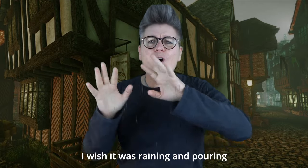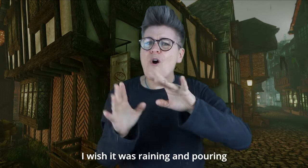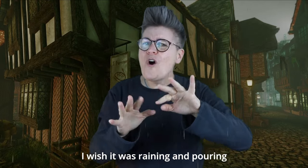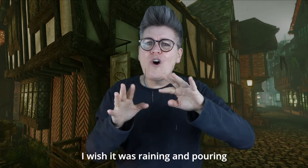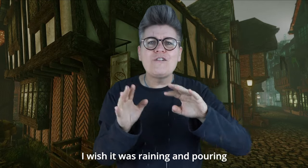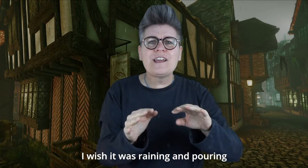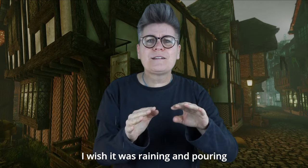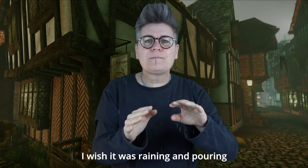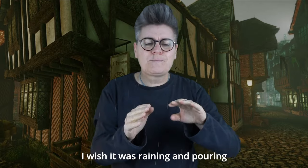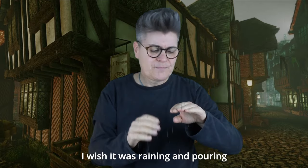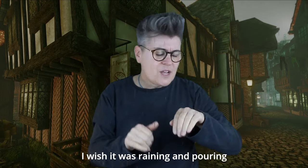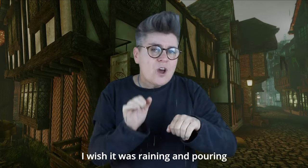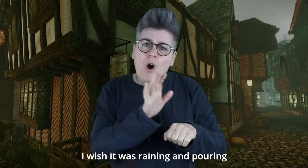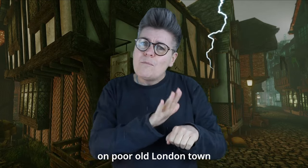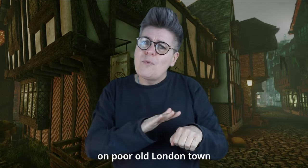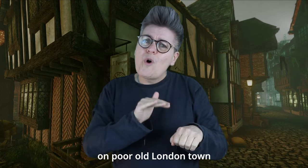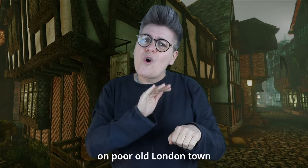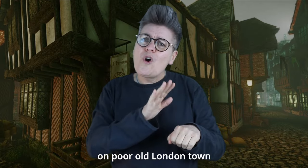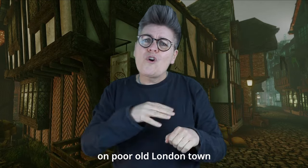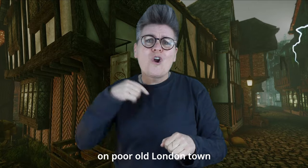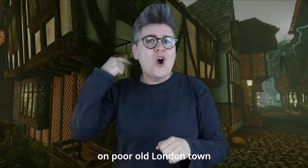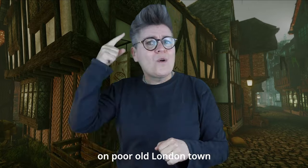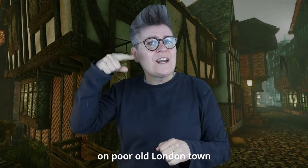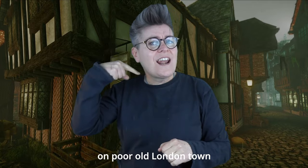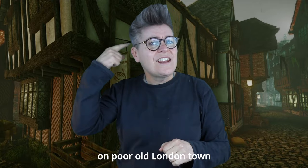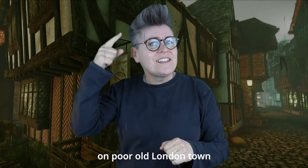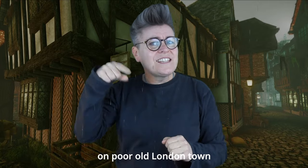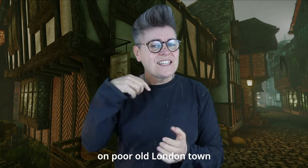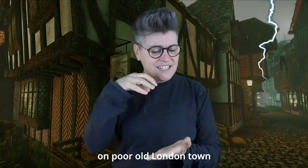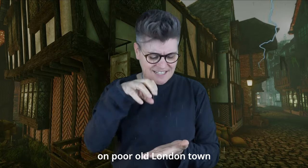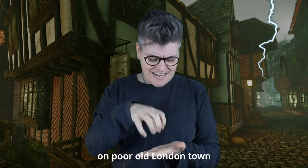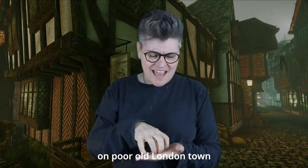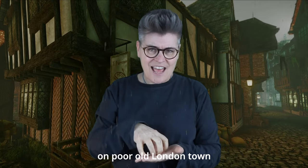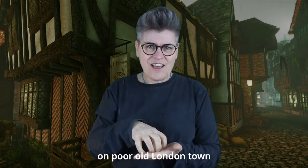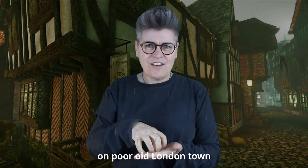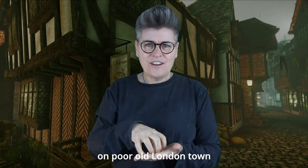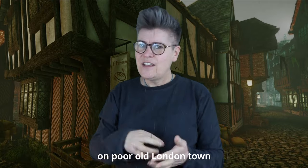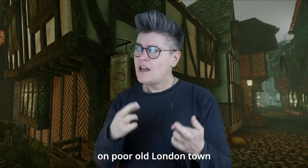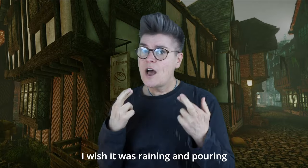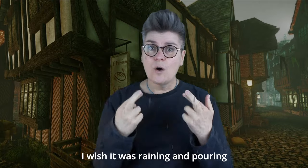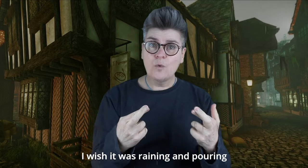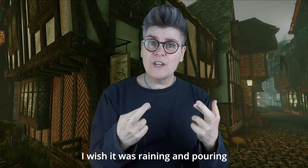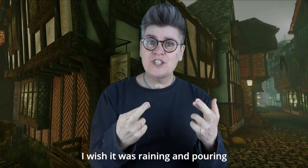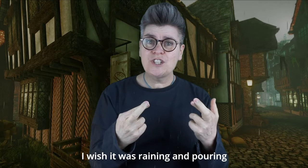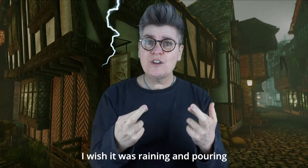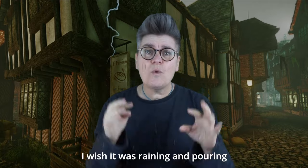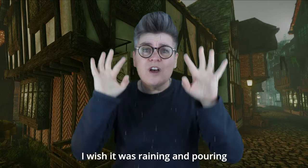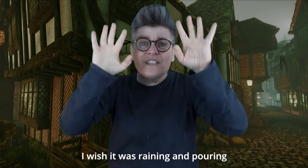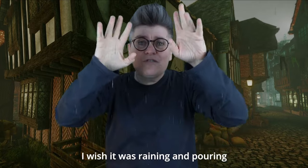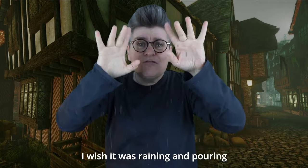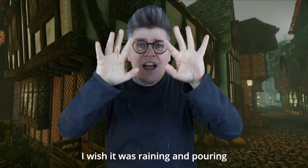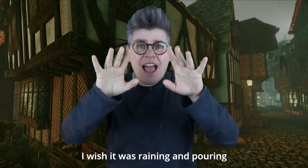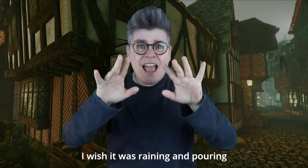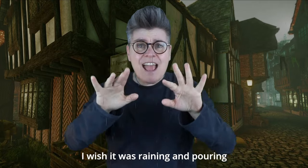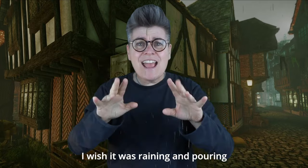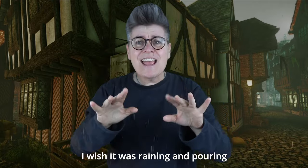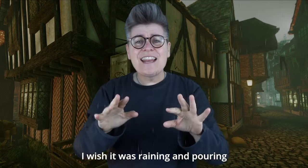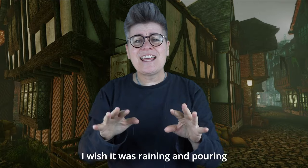A poor old London town I wish it was raining